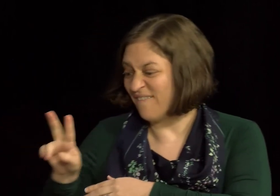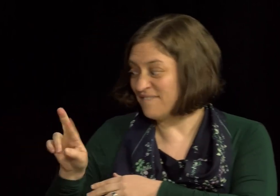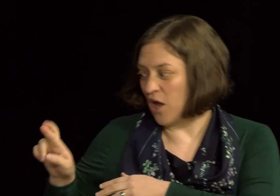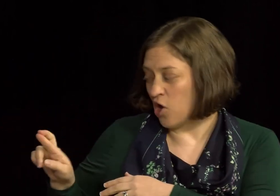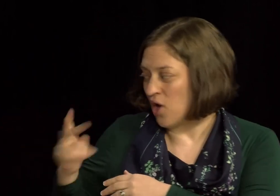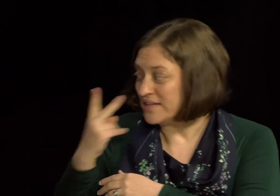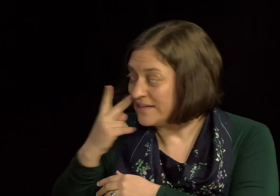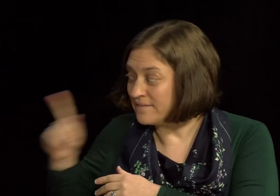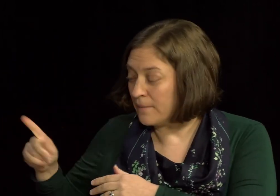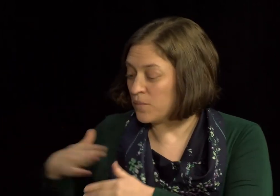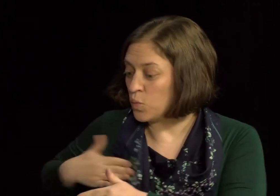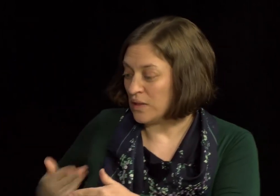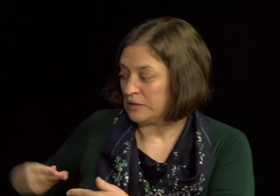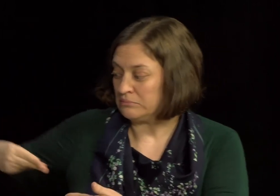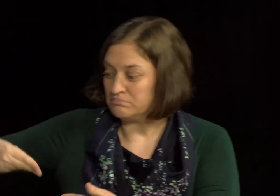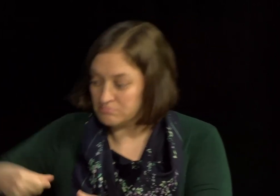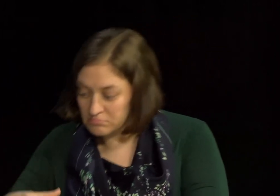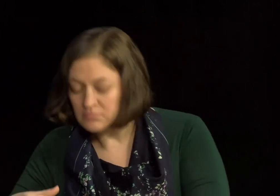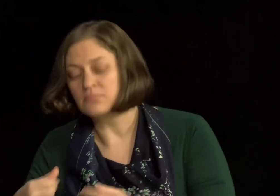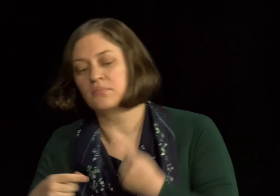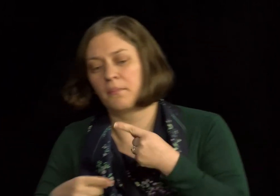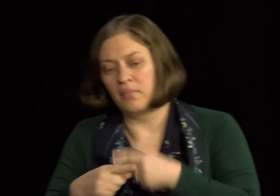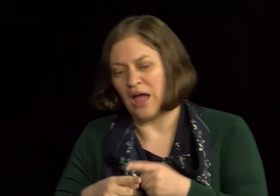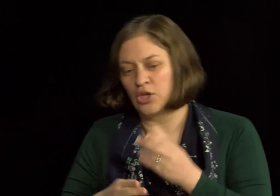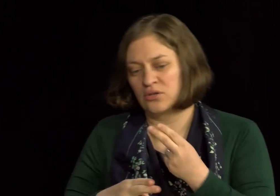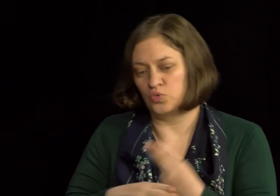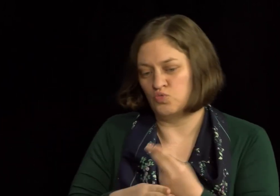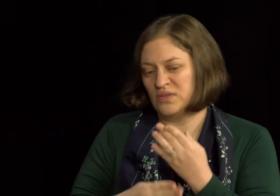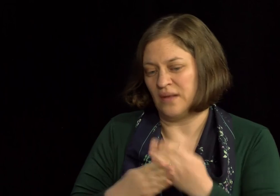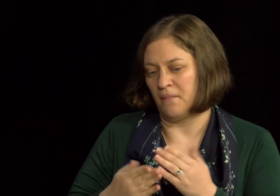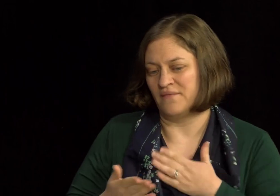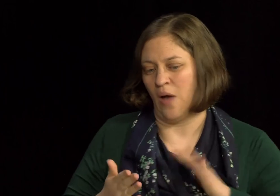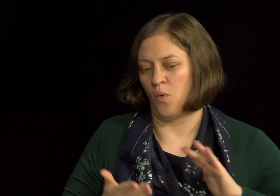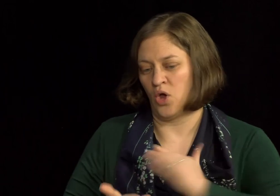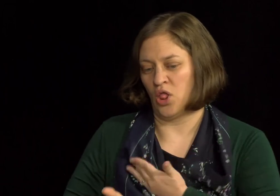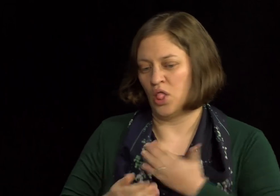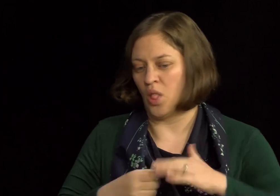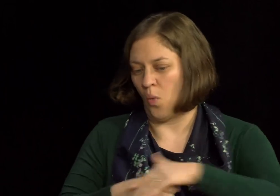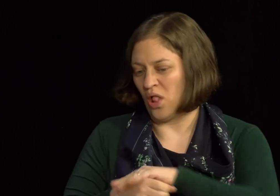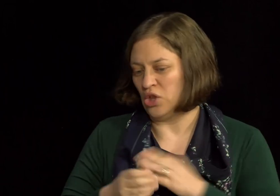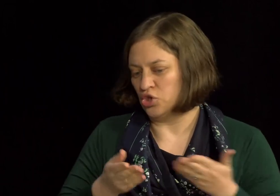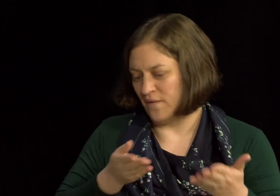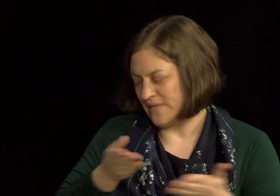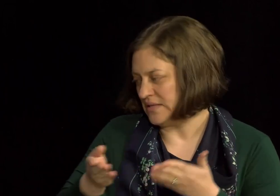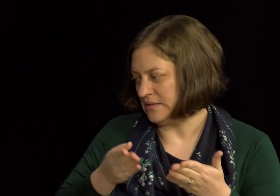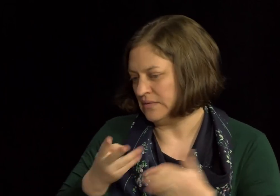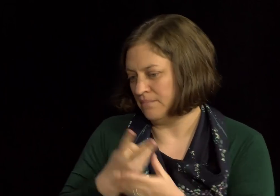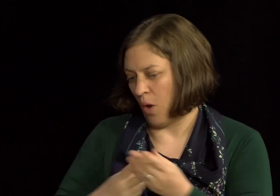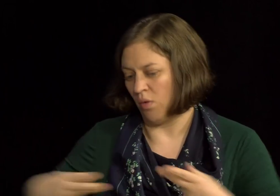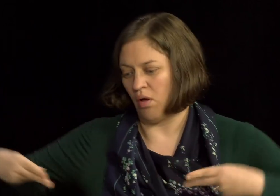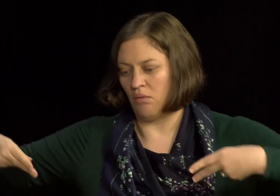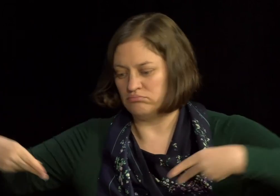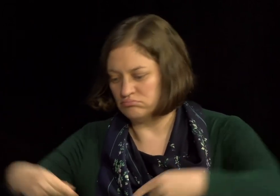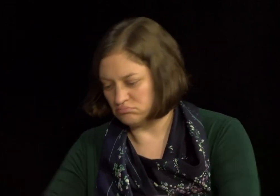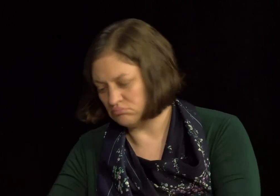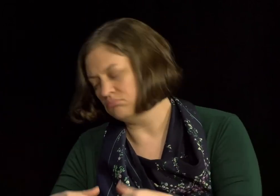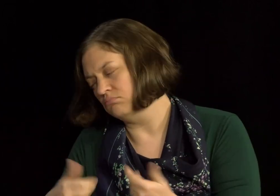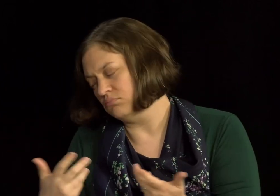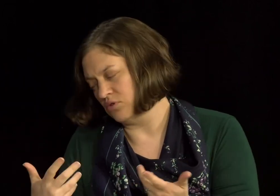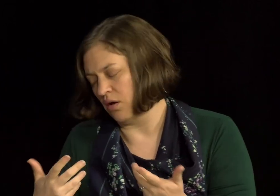state, that student maybe has a relationship with their vocational rehabilitation services that might be able to provide some of the funding to cover the